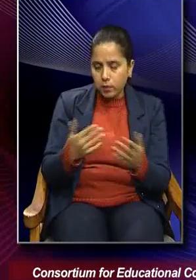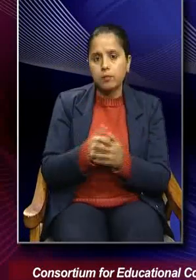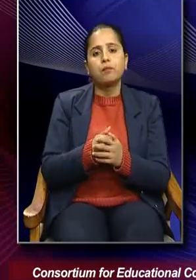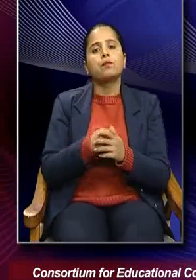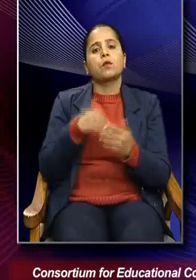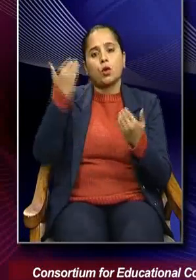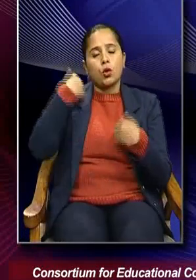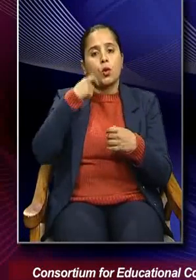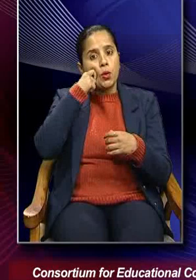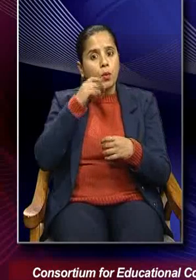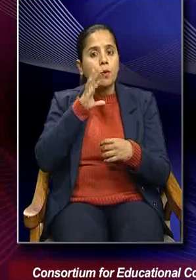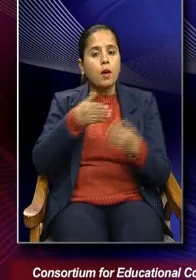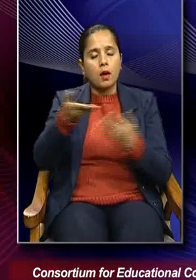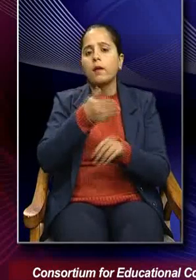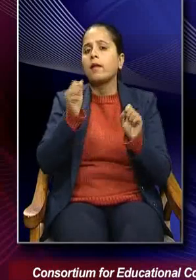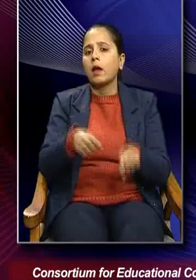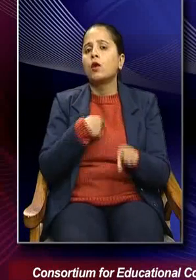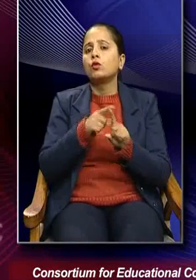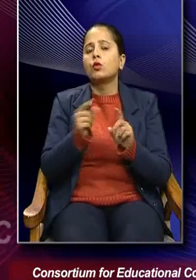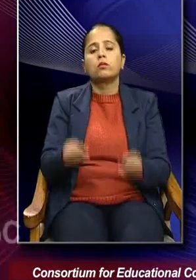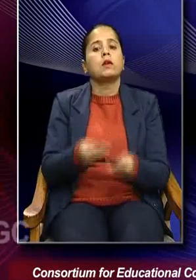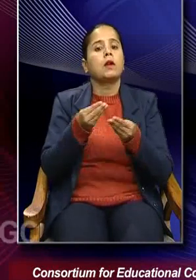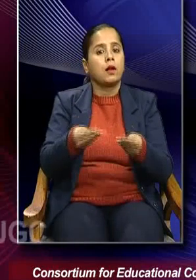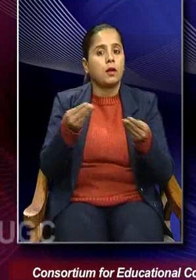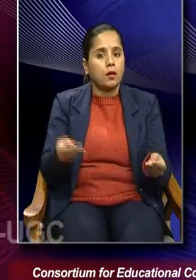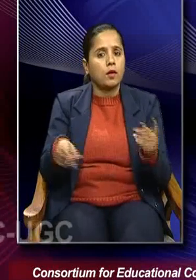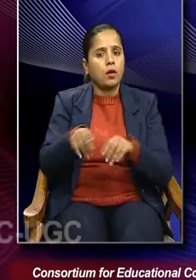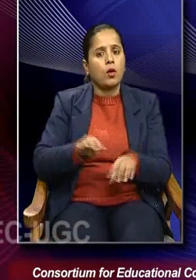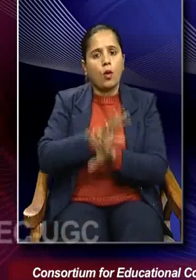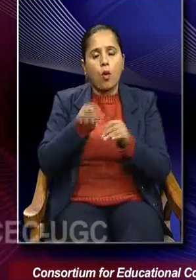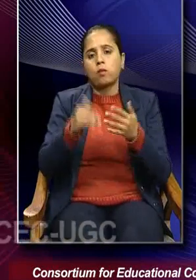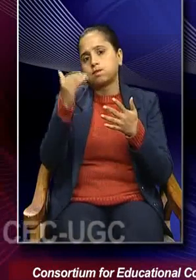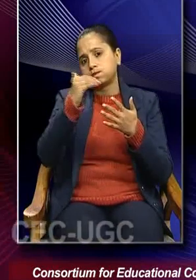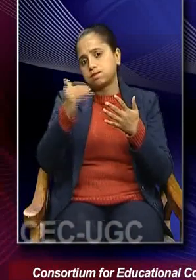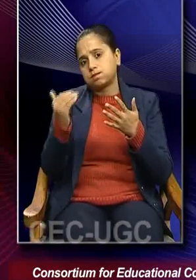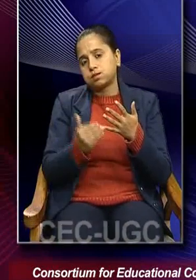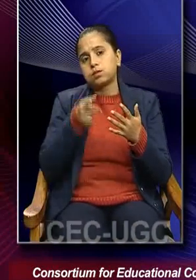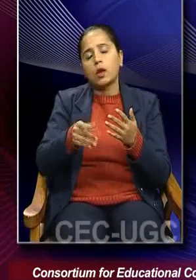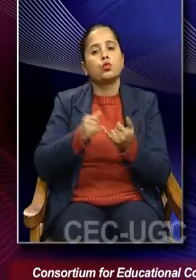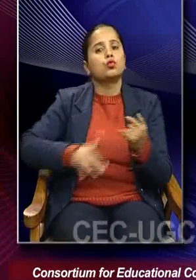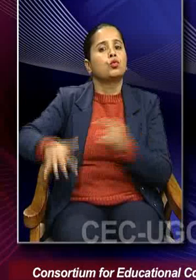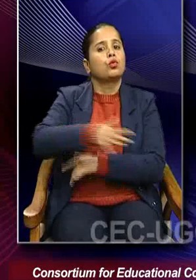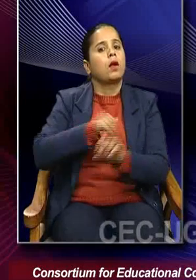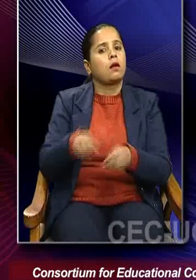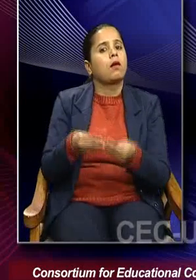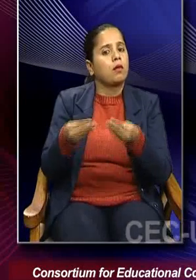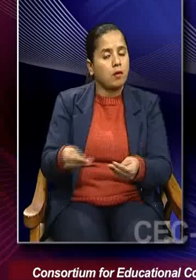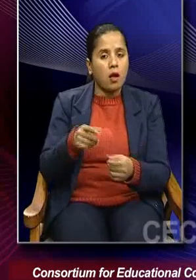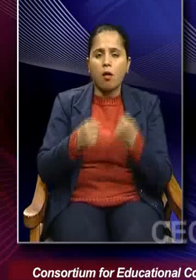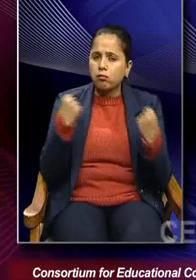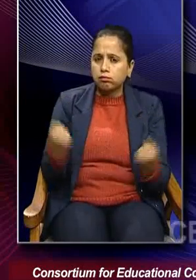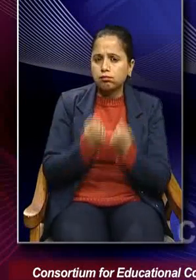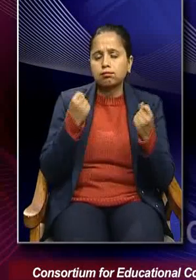human beings are able to provide an order in society and the effort